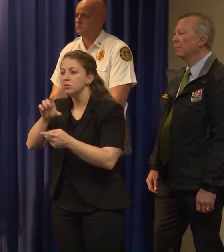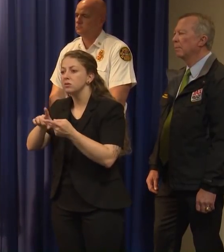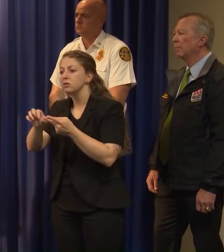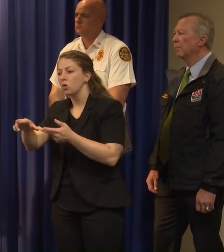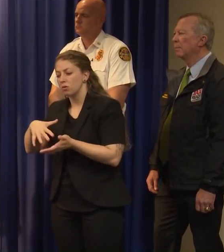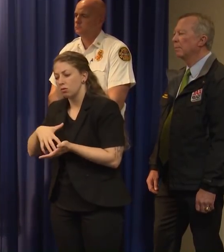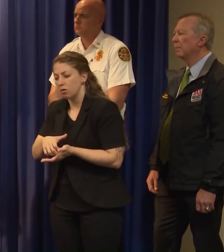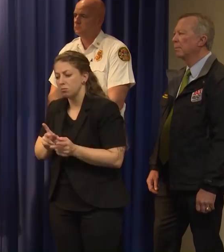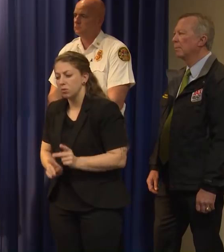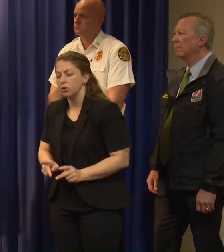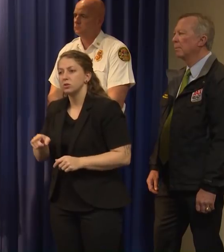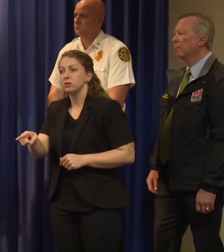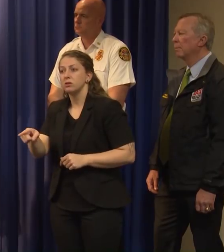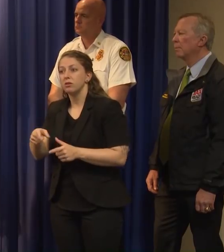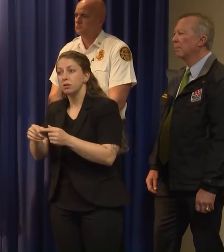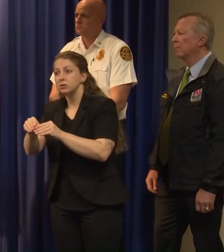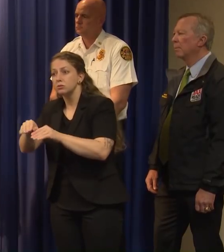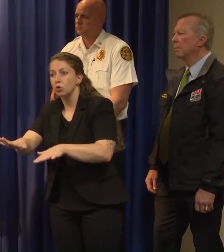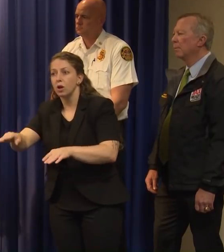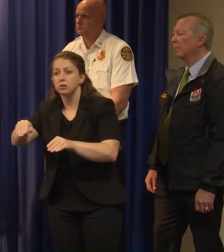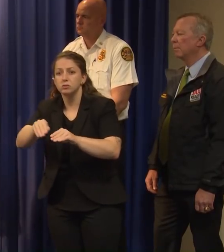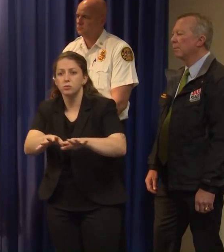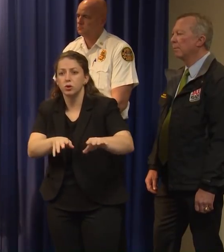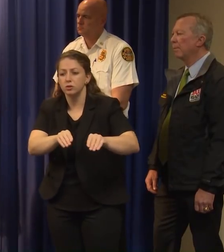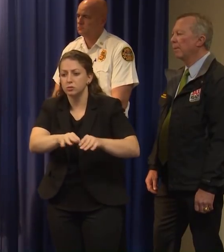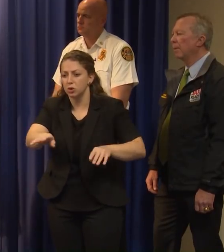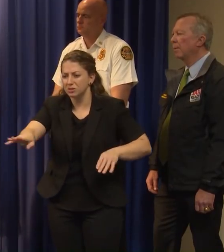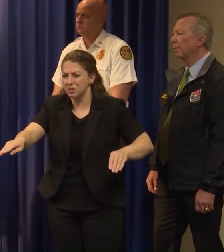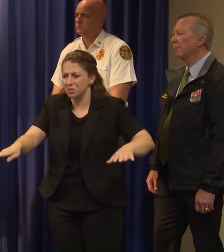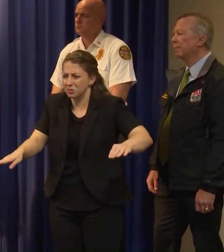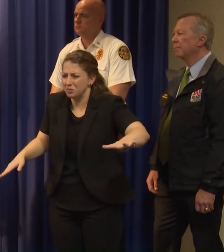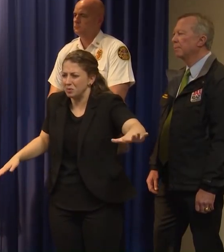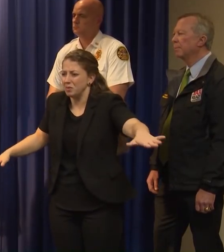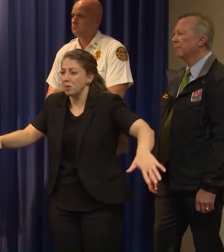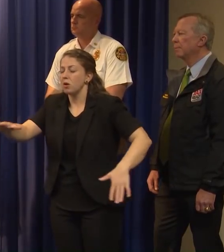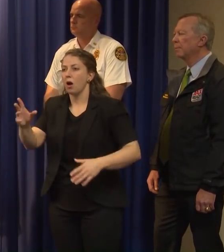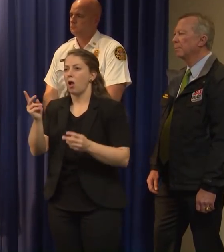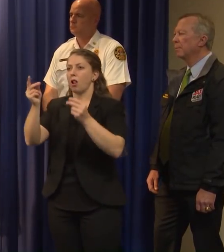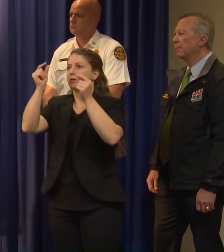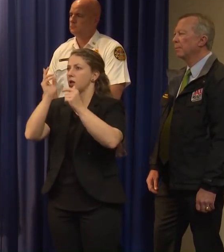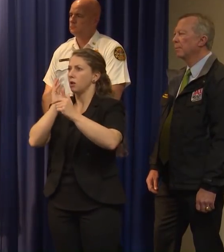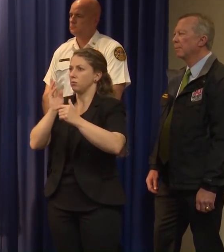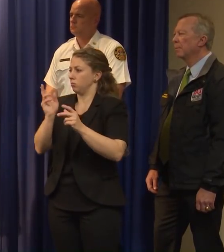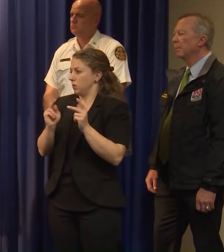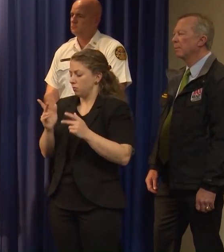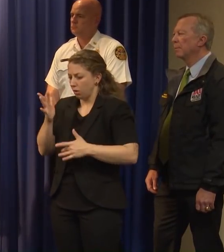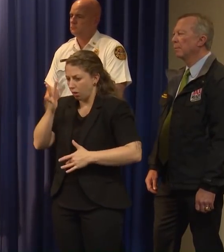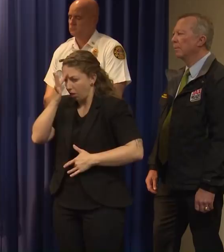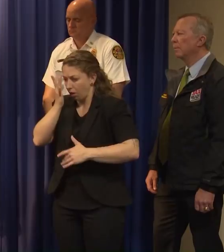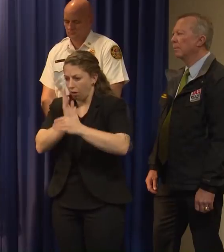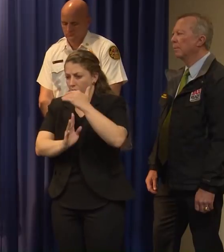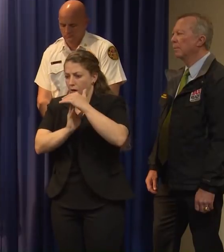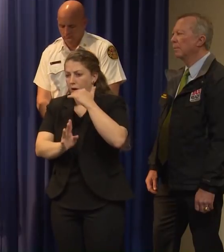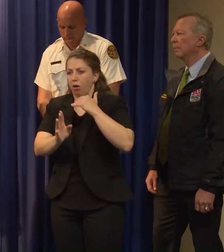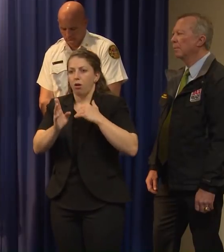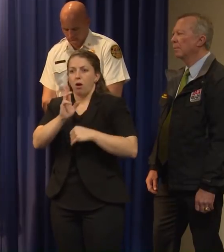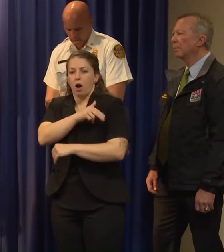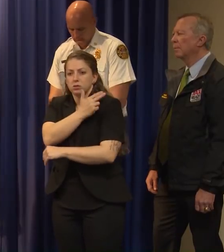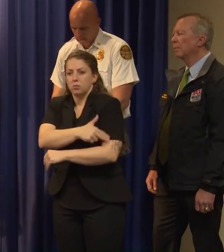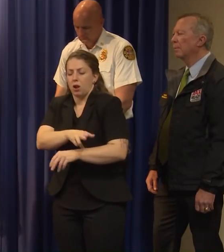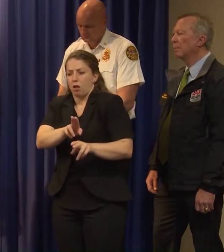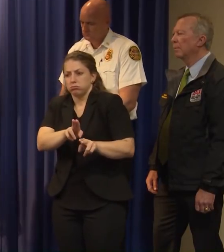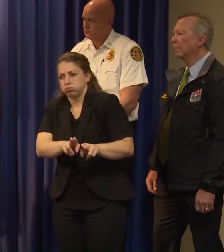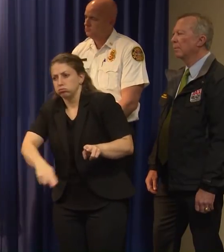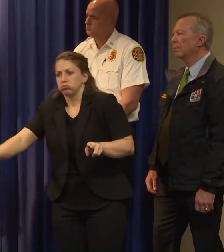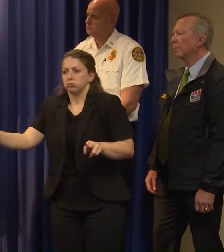to other people that are high risk. And so you suddenly have a rush on hospitals with the most vulnerable. All the beds are full. The emergency